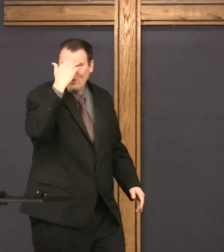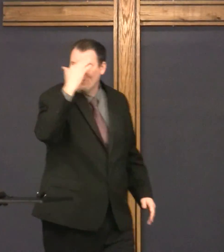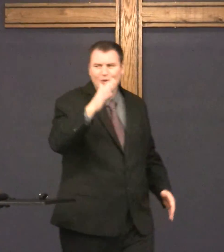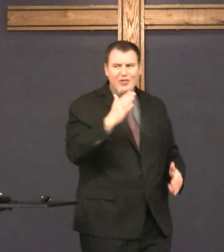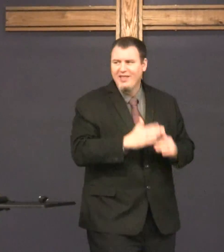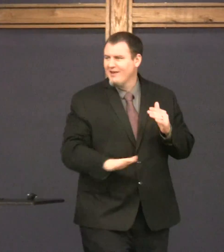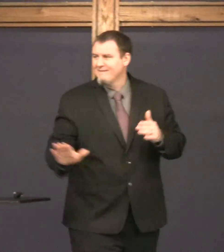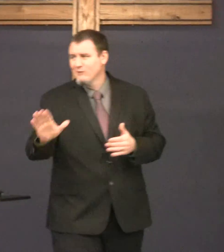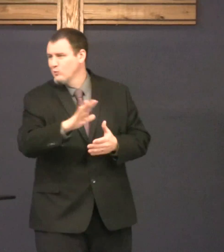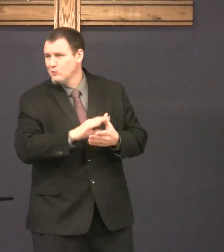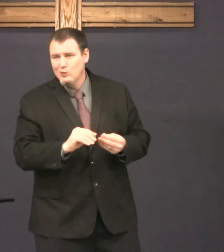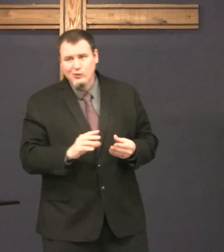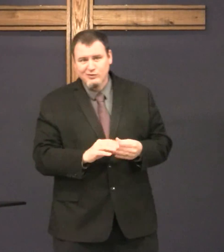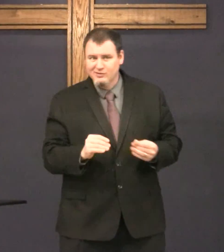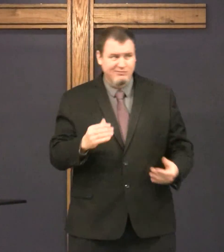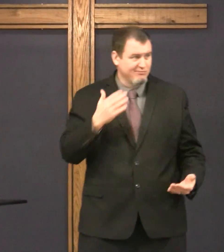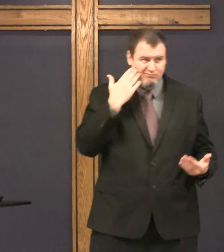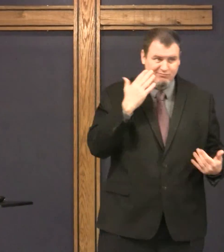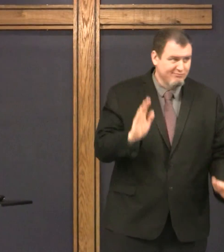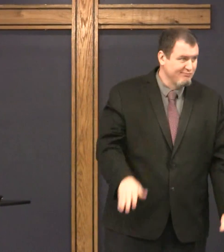But we don't know the end of your story.